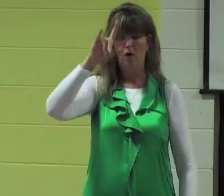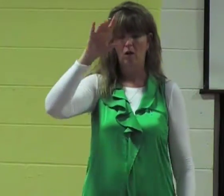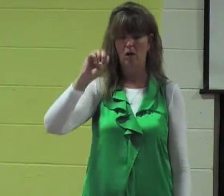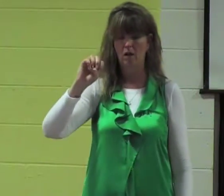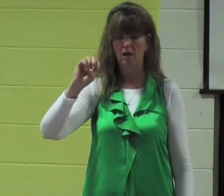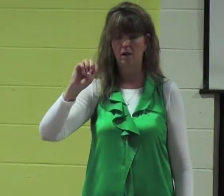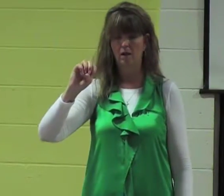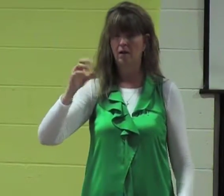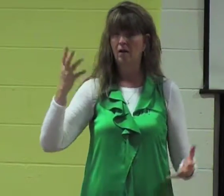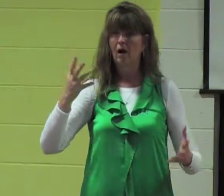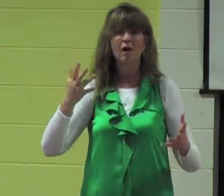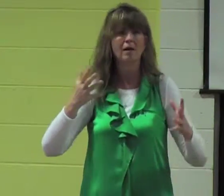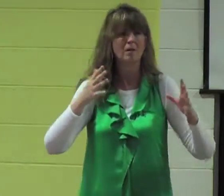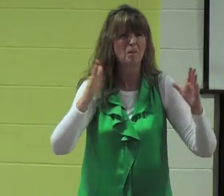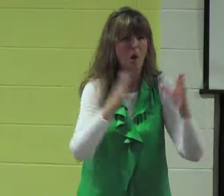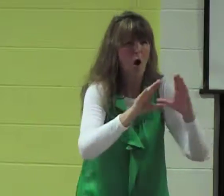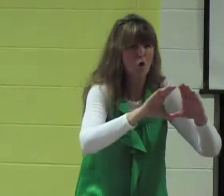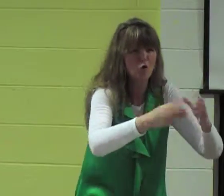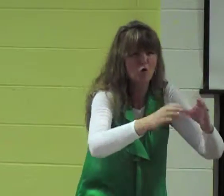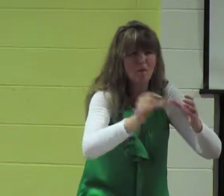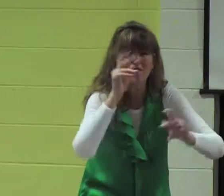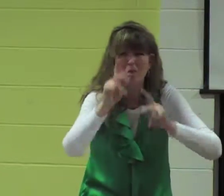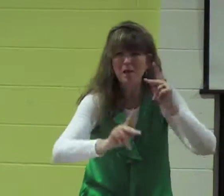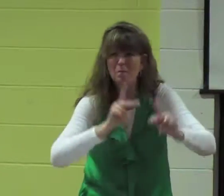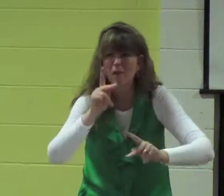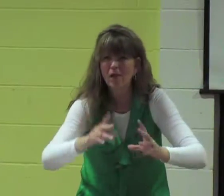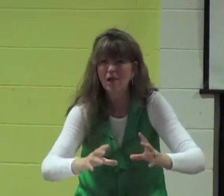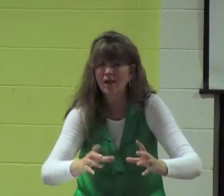Jesus did miracles in small groups.